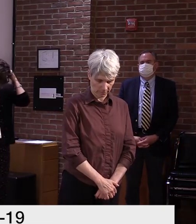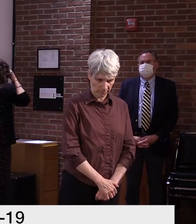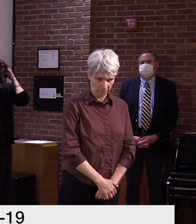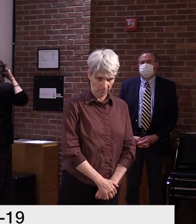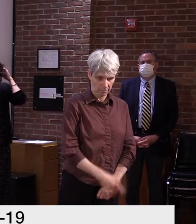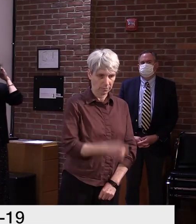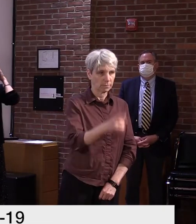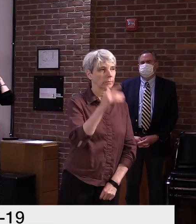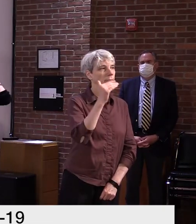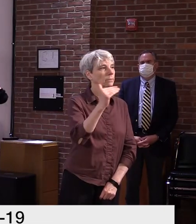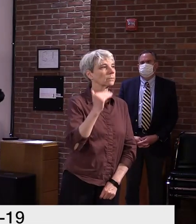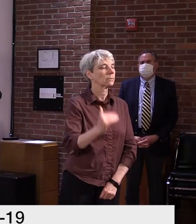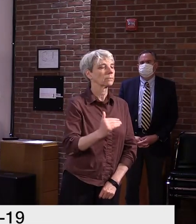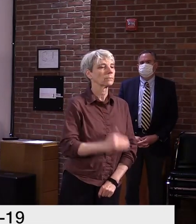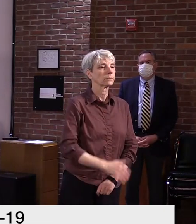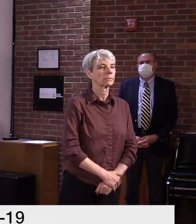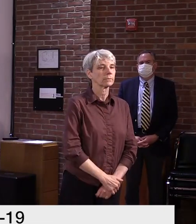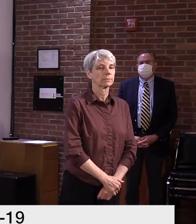Guy Page.